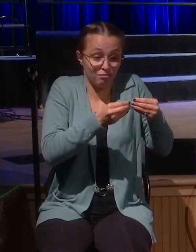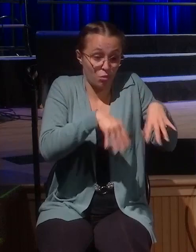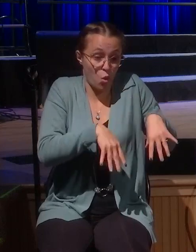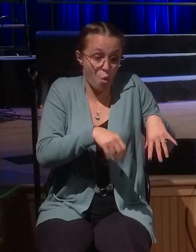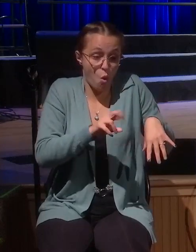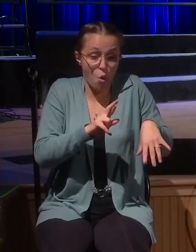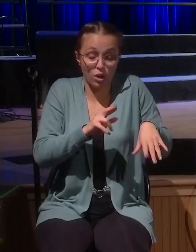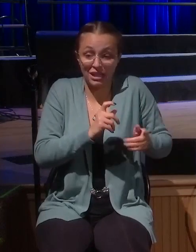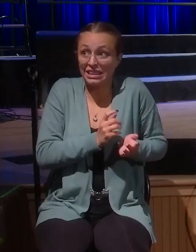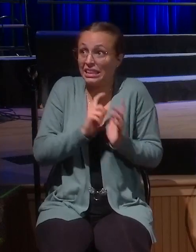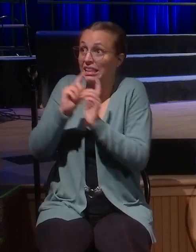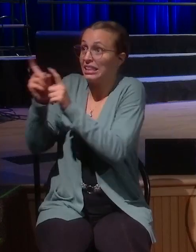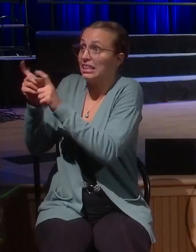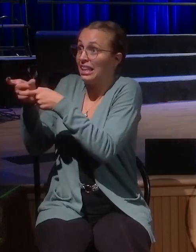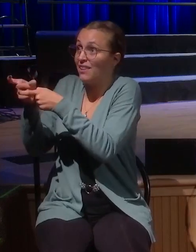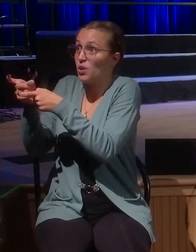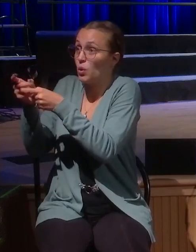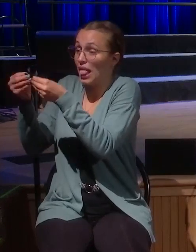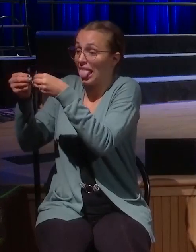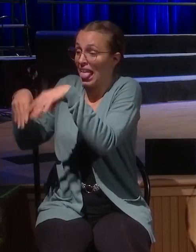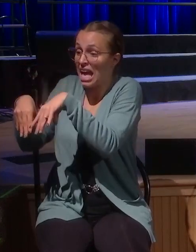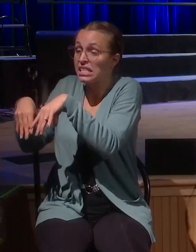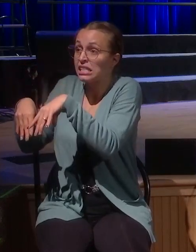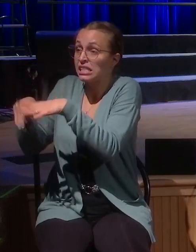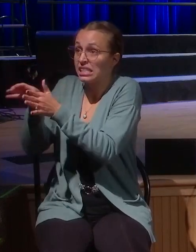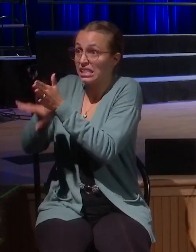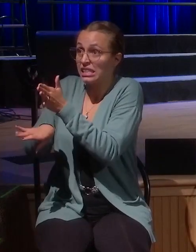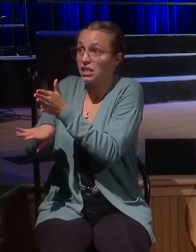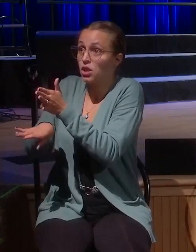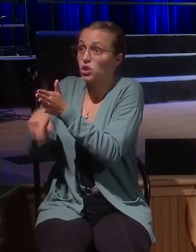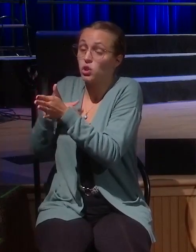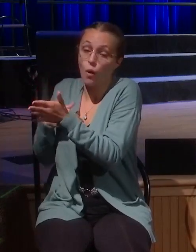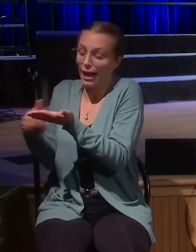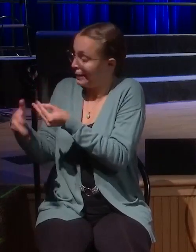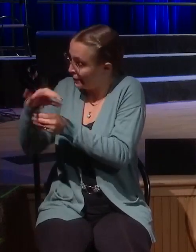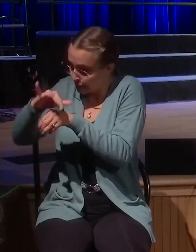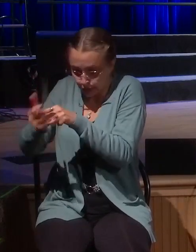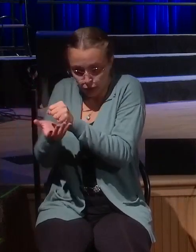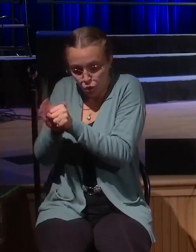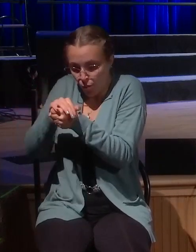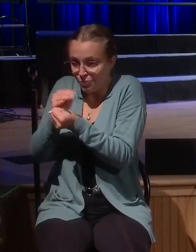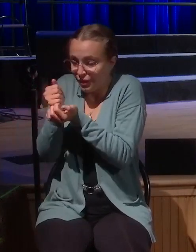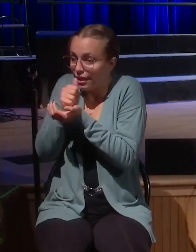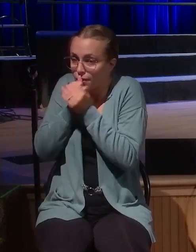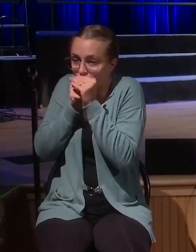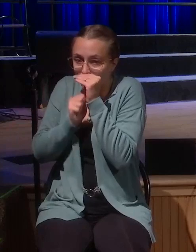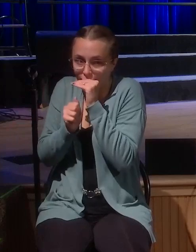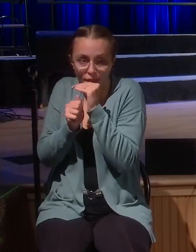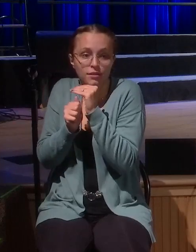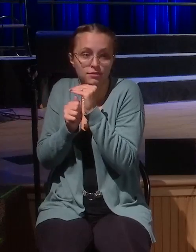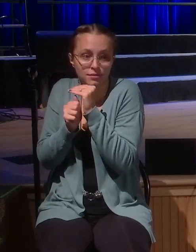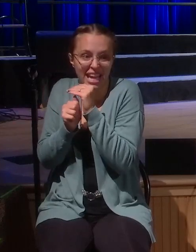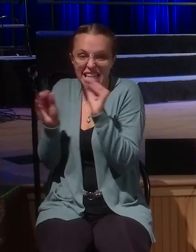afraid of what you would do to me. So instead of what I did was I wrapped it up in a handkerchief and I hid it and I did nothing with it.